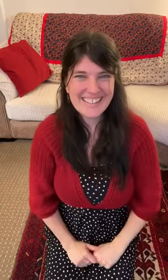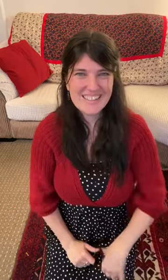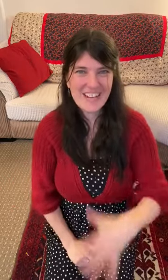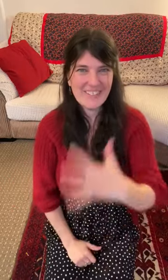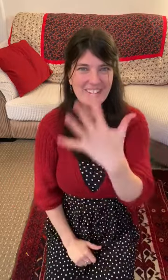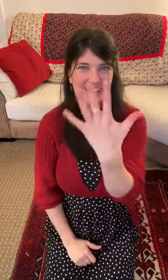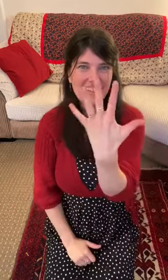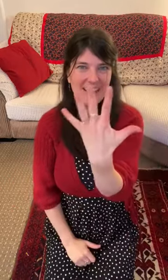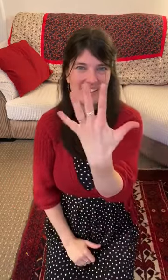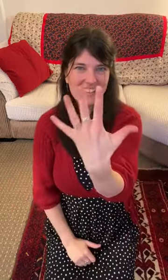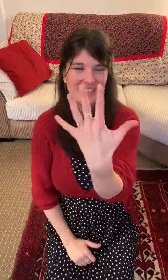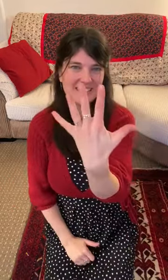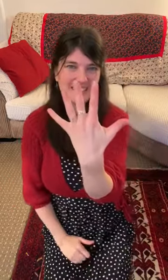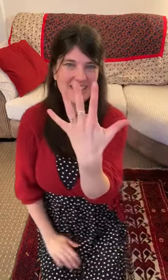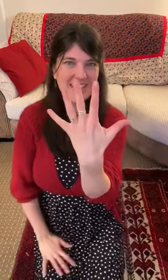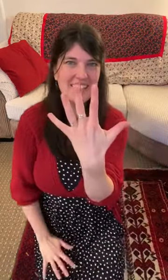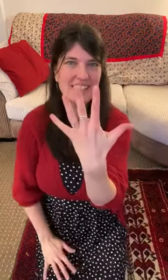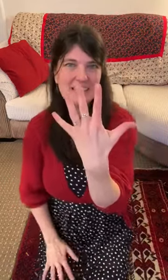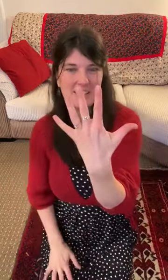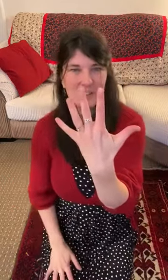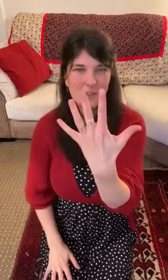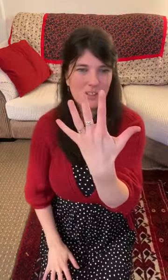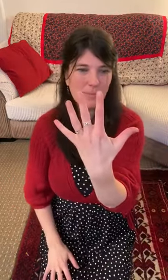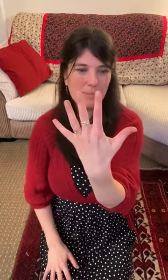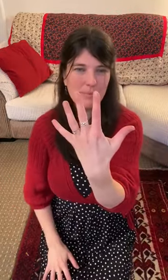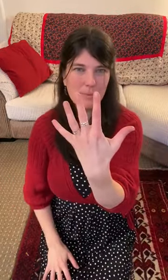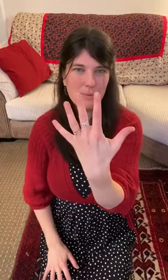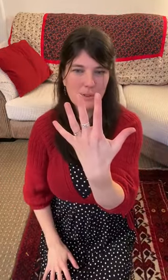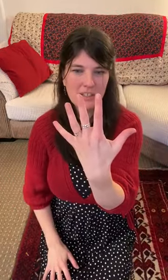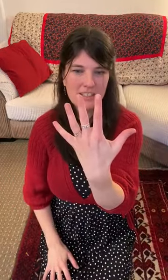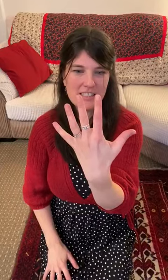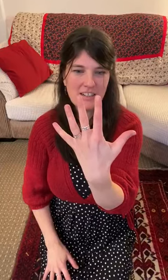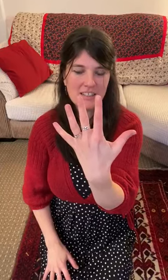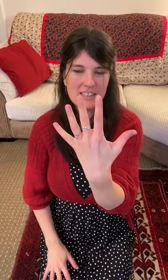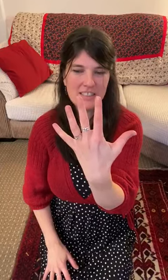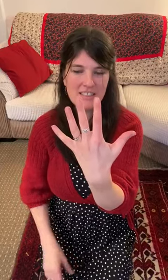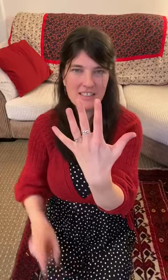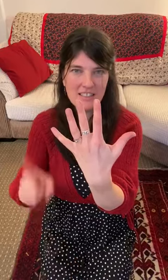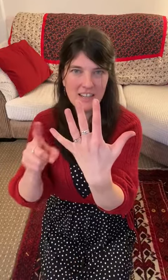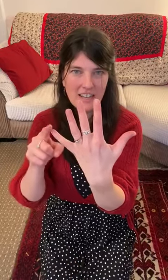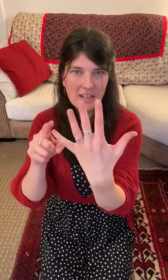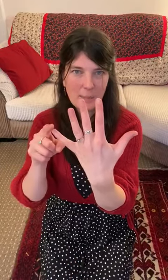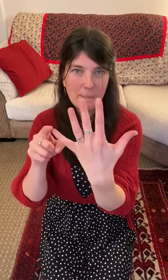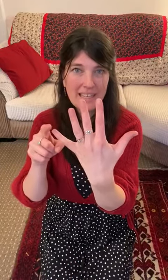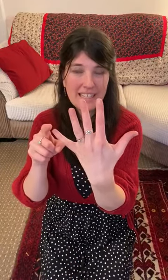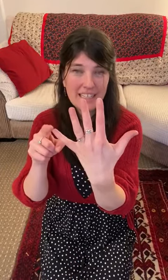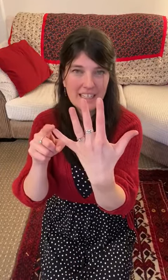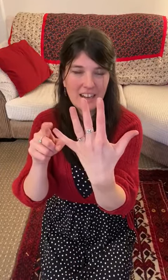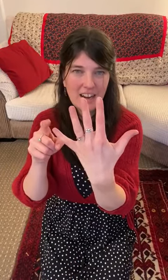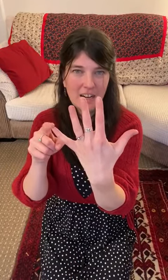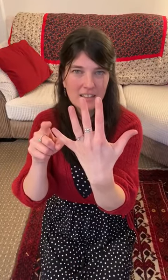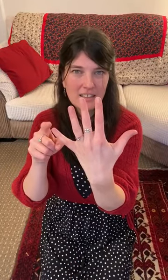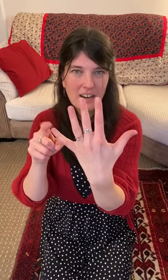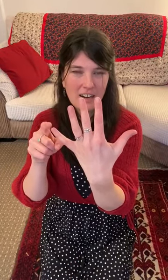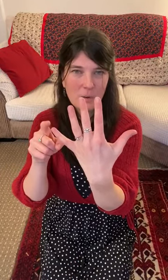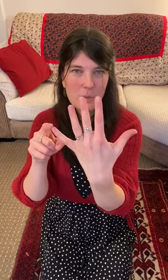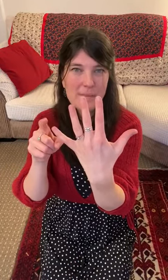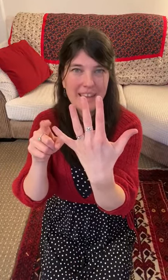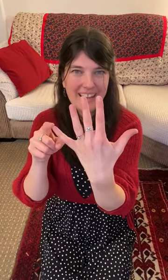Let's try it with our other hand. Okay. Can hold it up? Remember, we're going to start on our pinky, our wee man